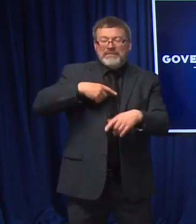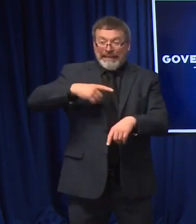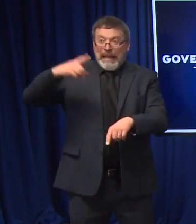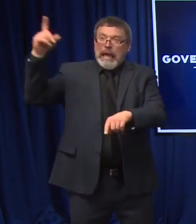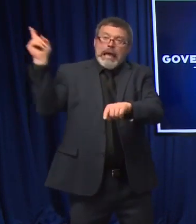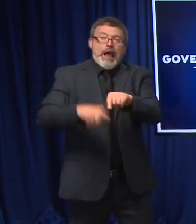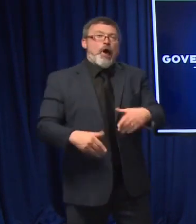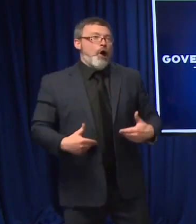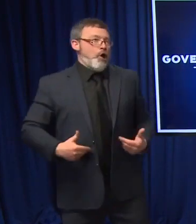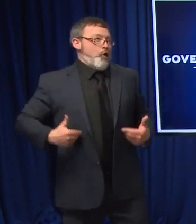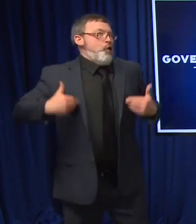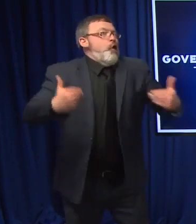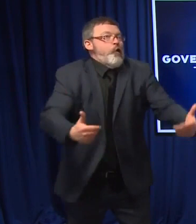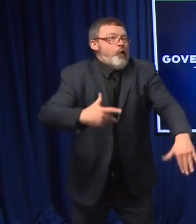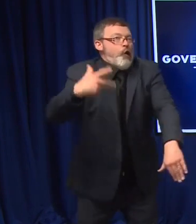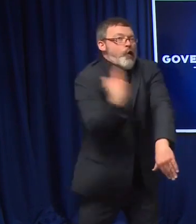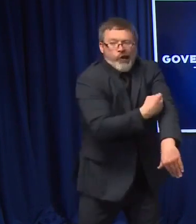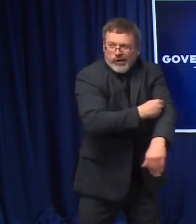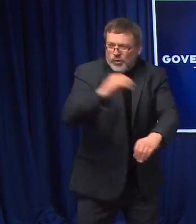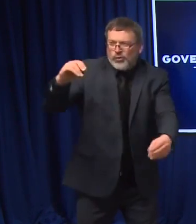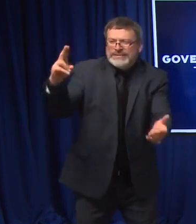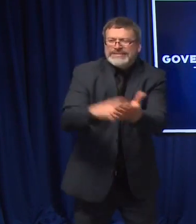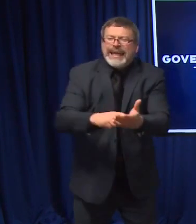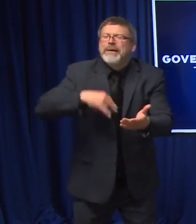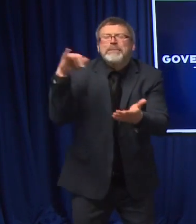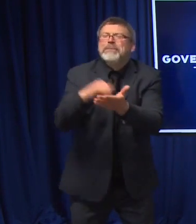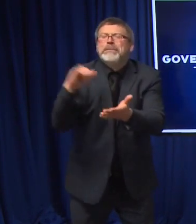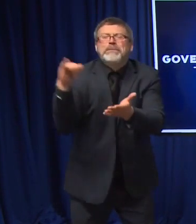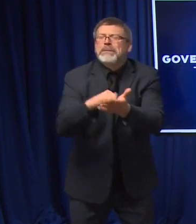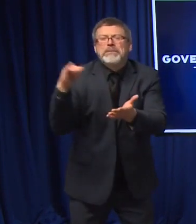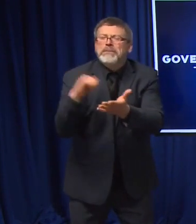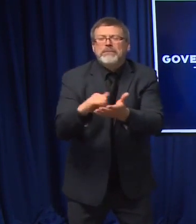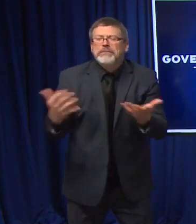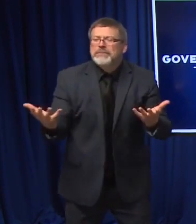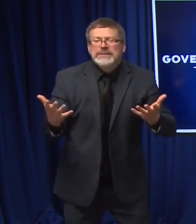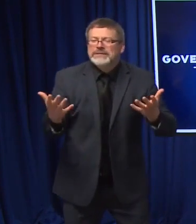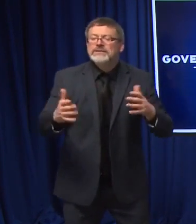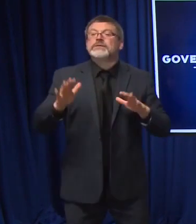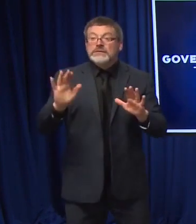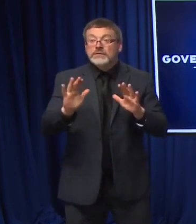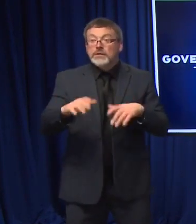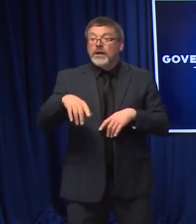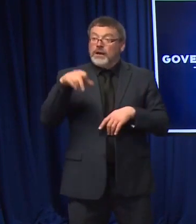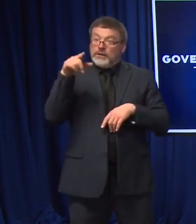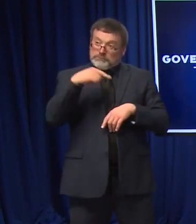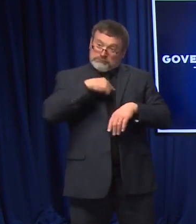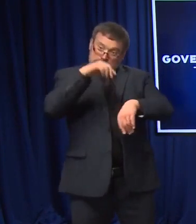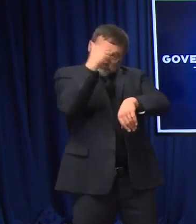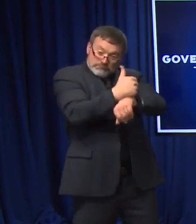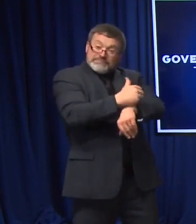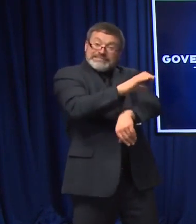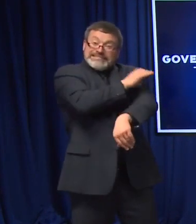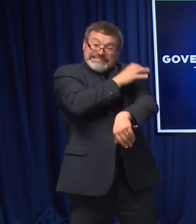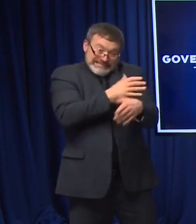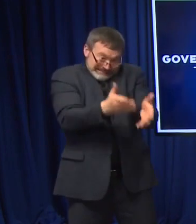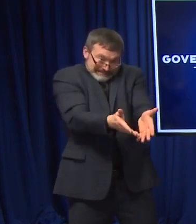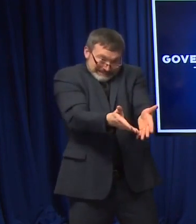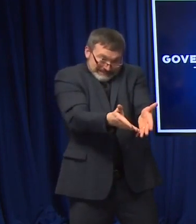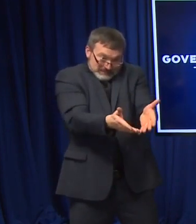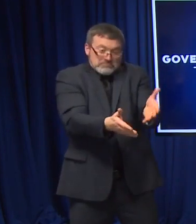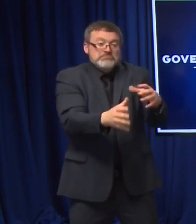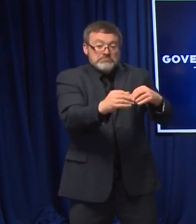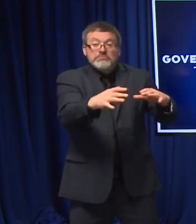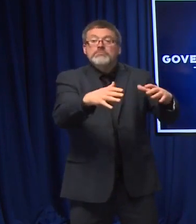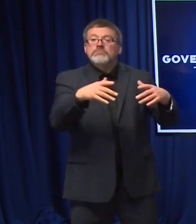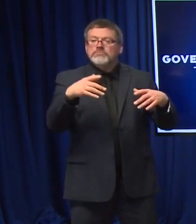consent right then and there to vaccination. Otherwise, if there is a school-based COVID-19 vaccine clinic that is operating, there is